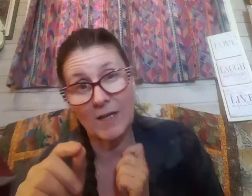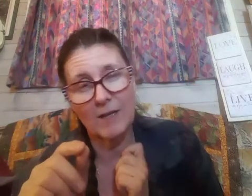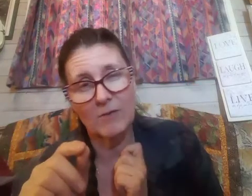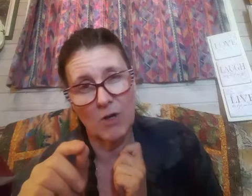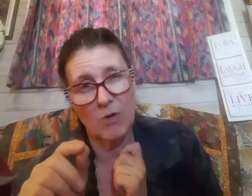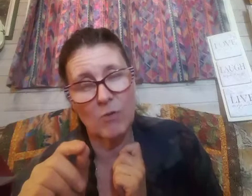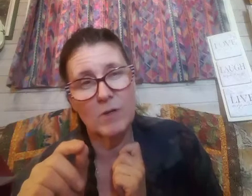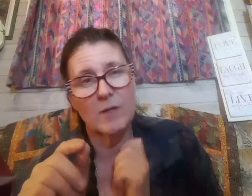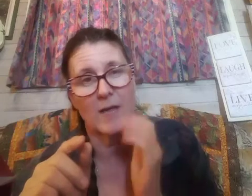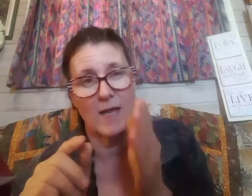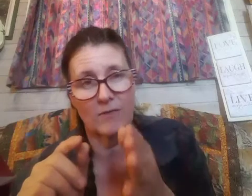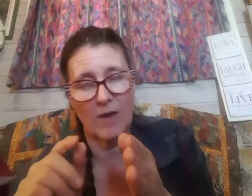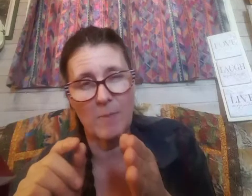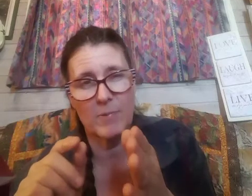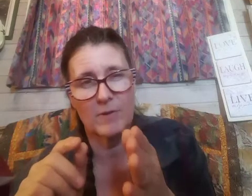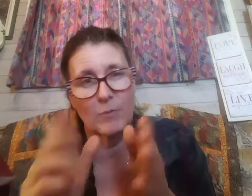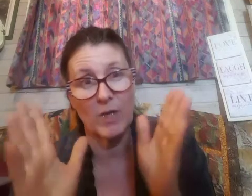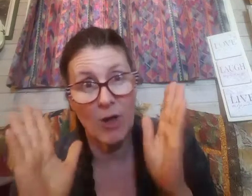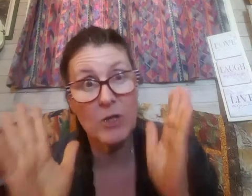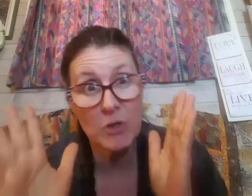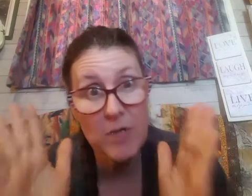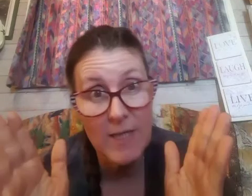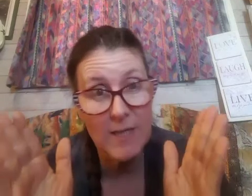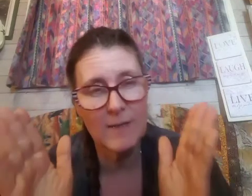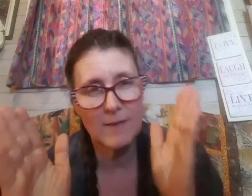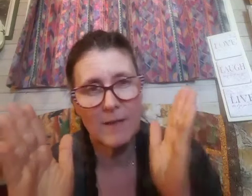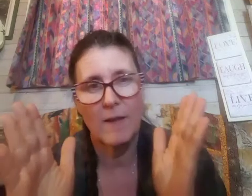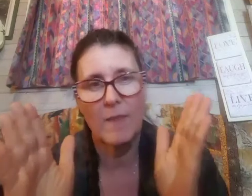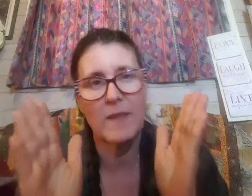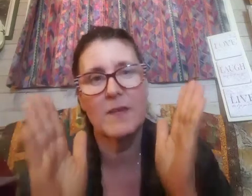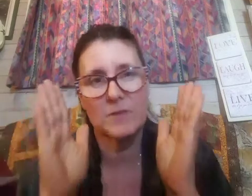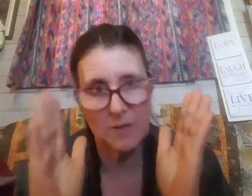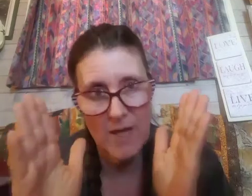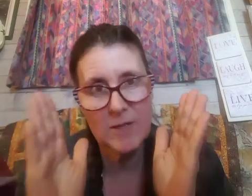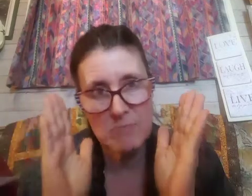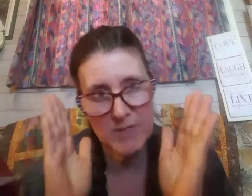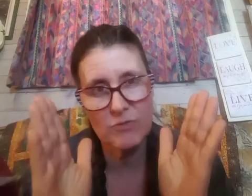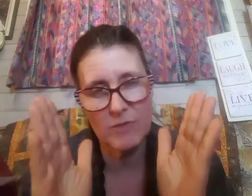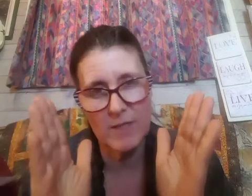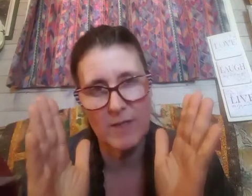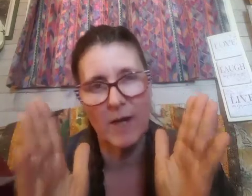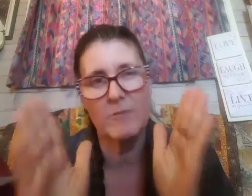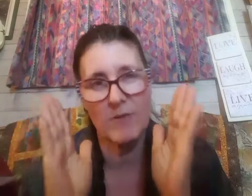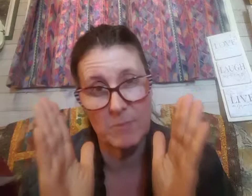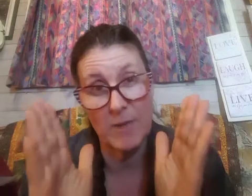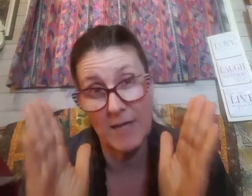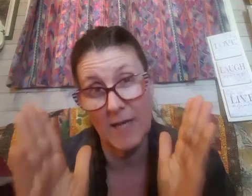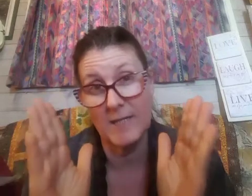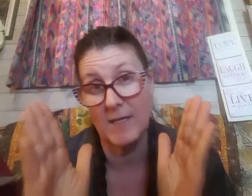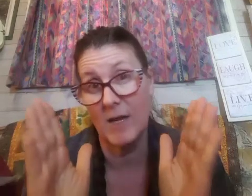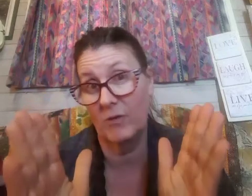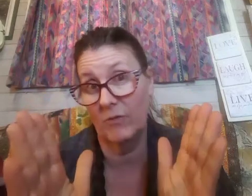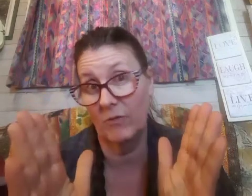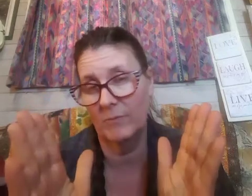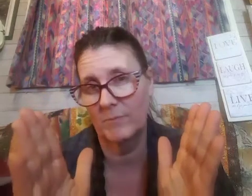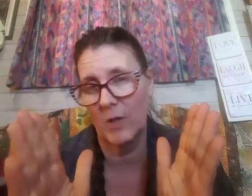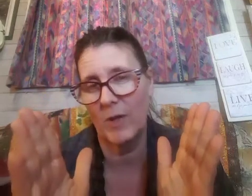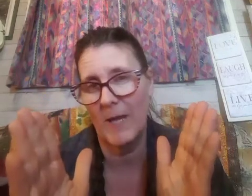know lines up we all agree that there's a lot of mystery around the mid 1800s okay